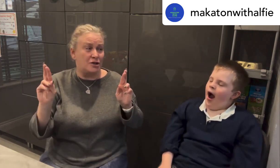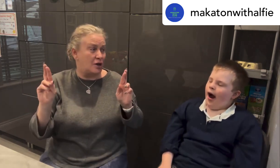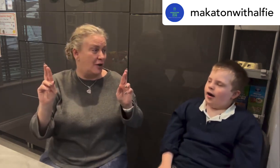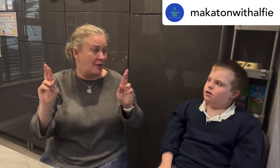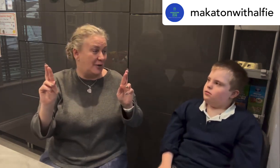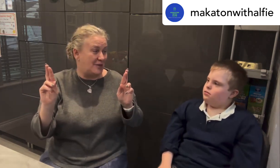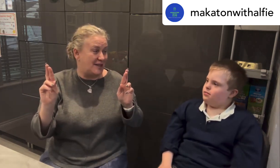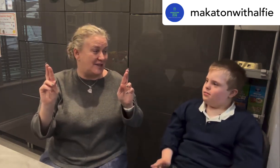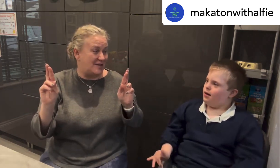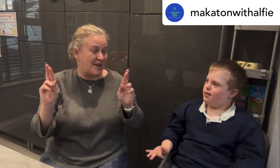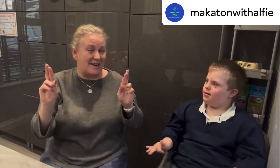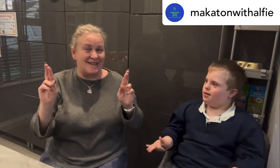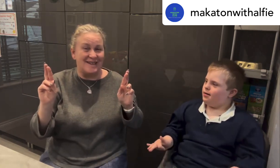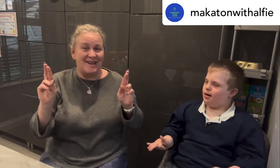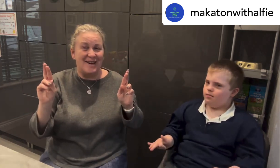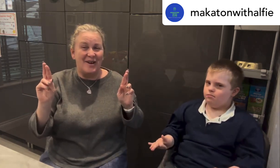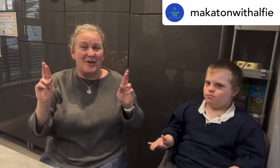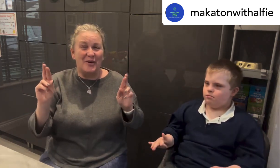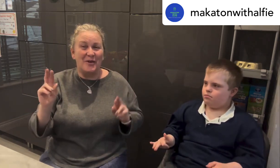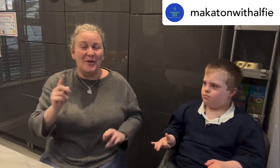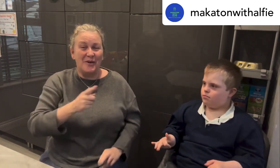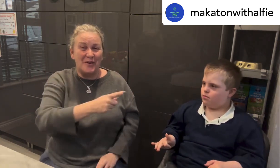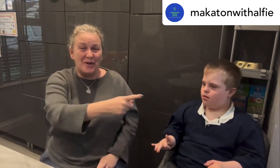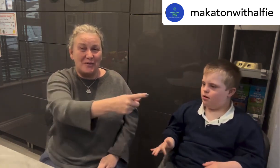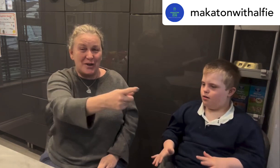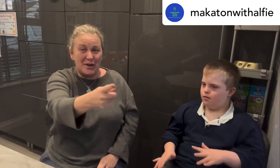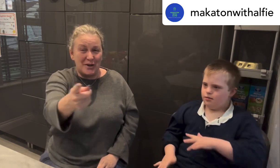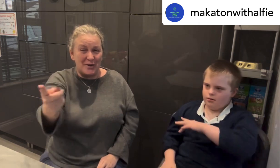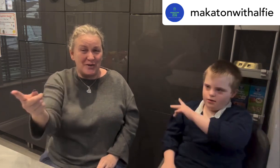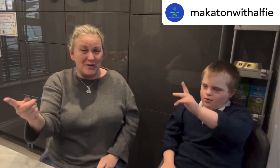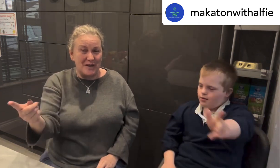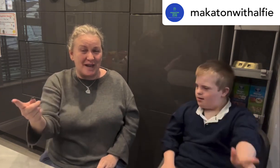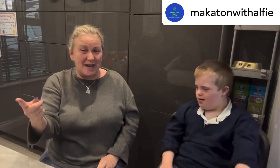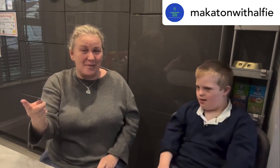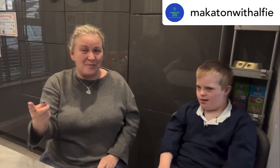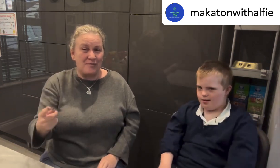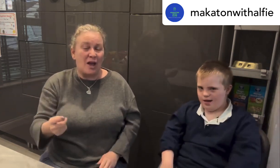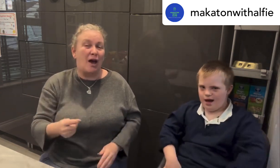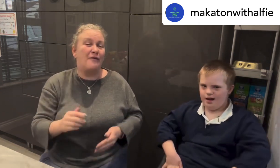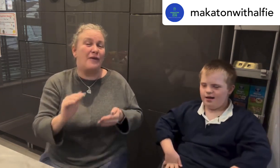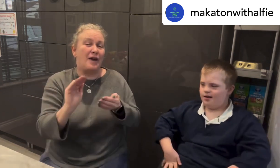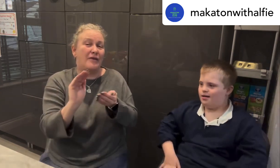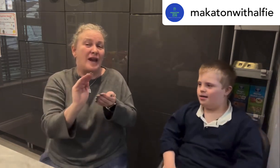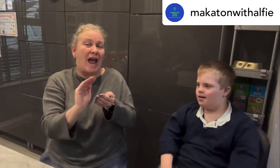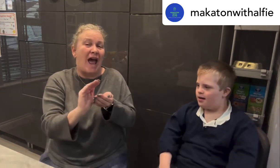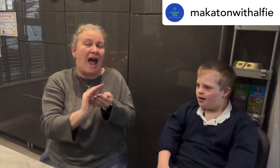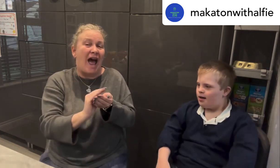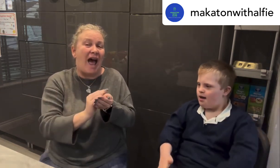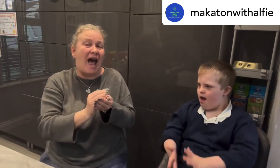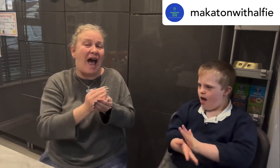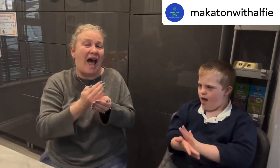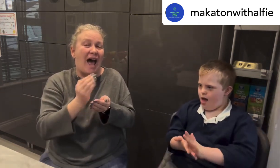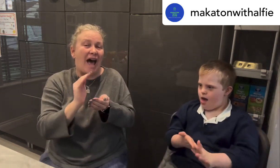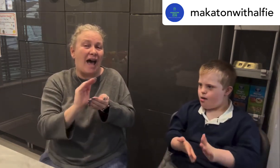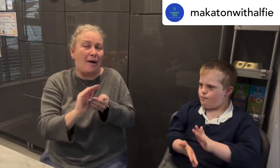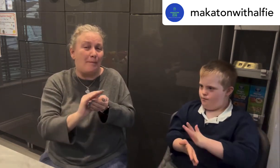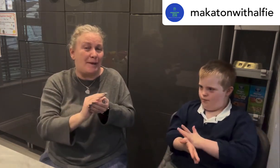oh do you tired yeah all of you yeah a very happy